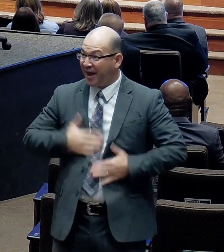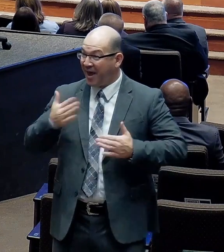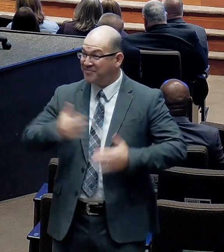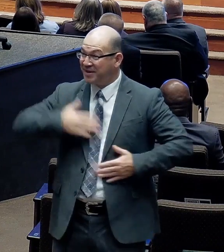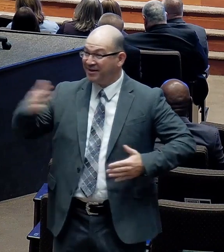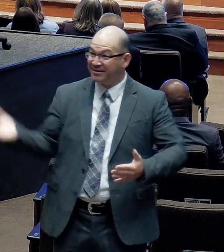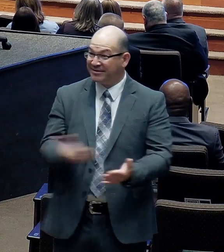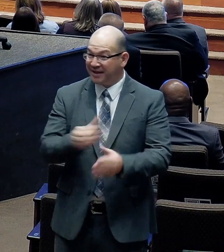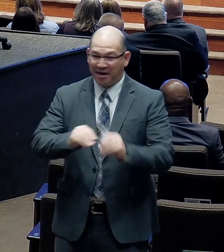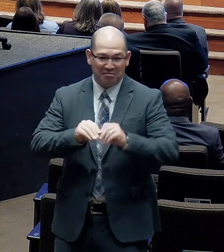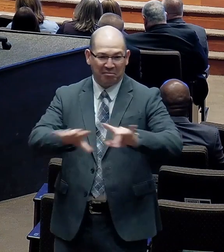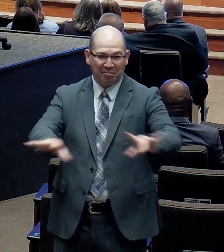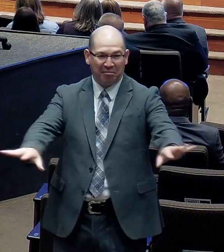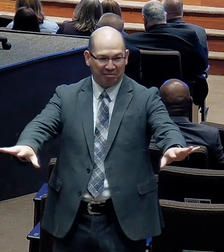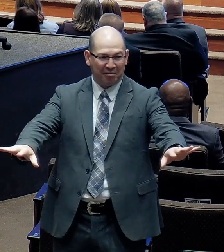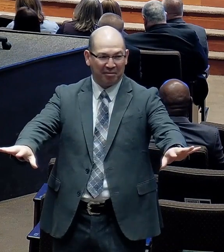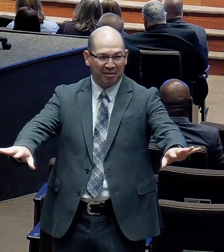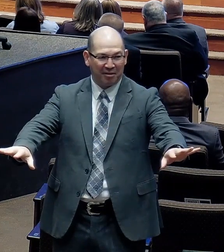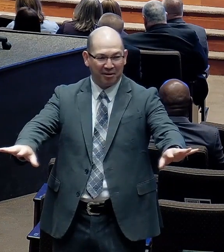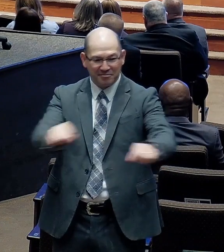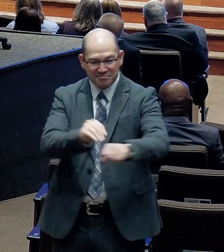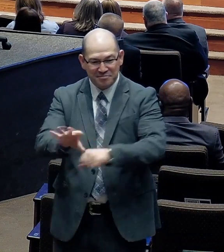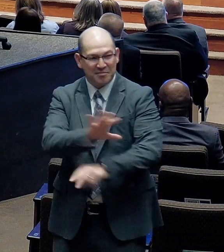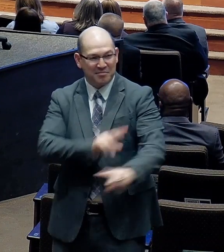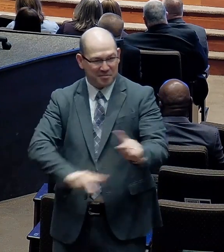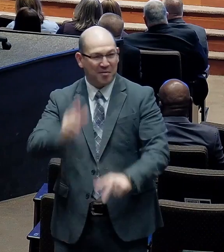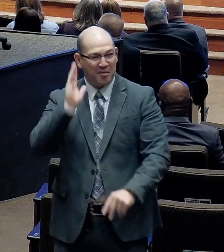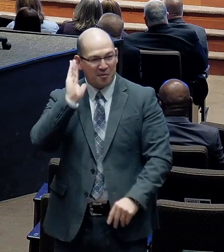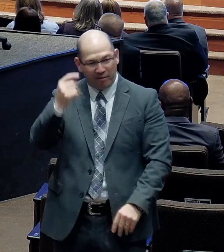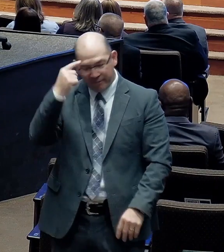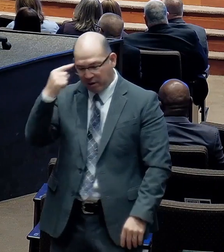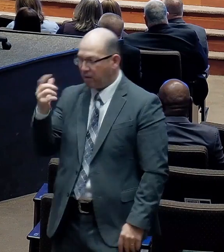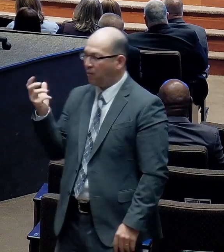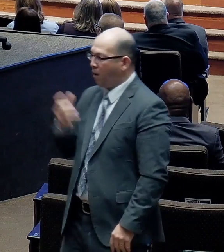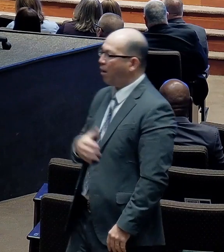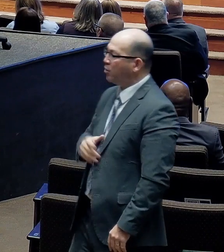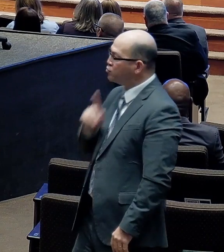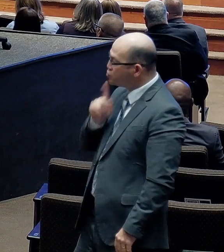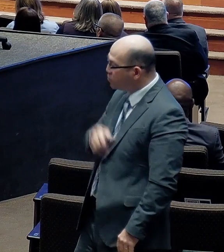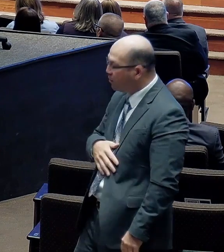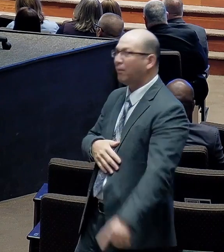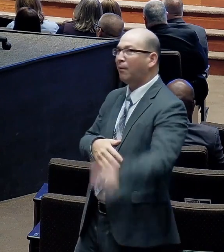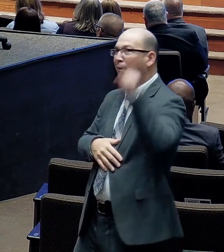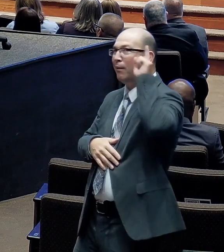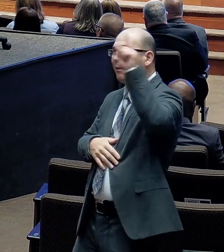And even the heathen realized that God Had done something great for them.